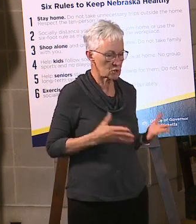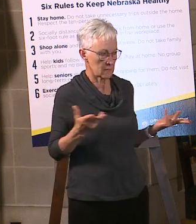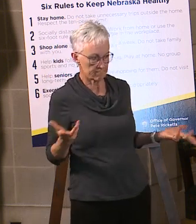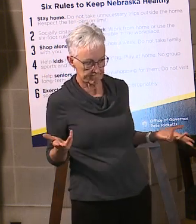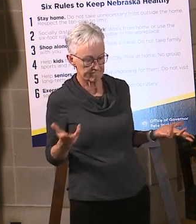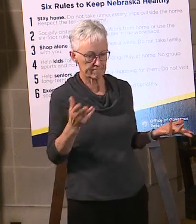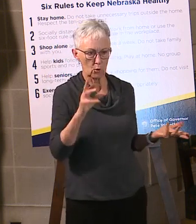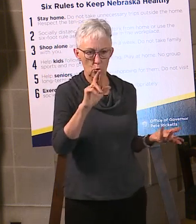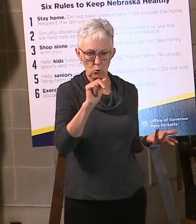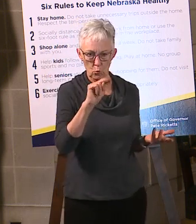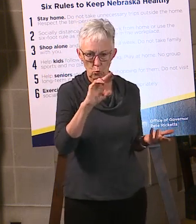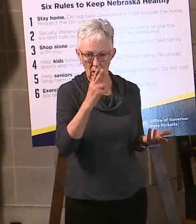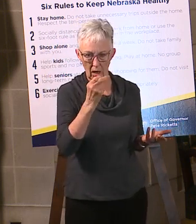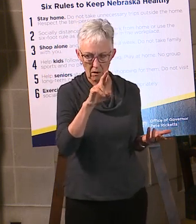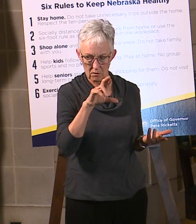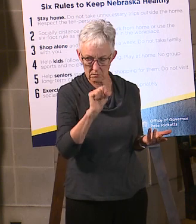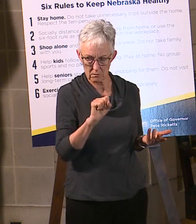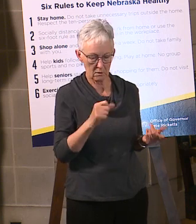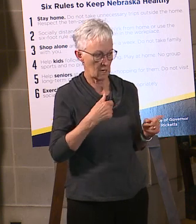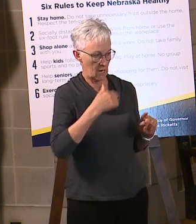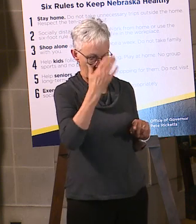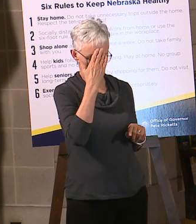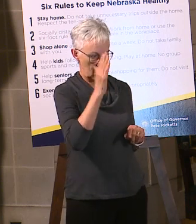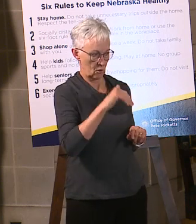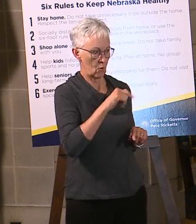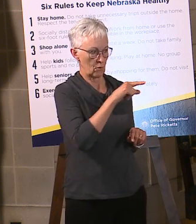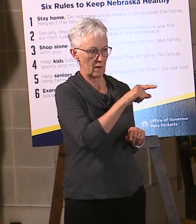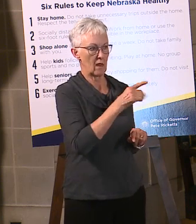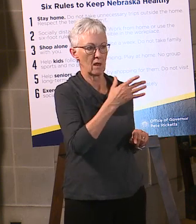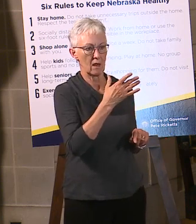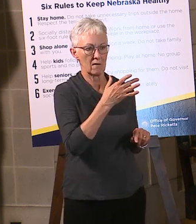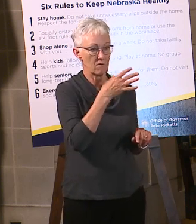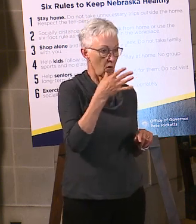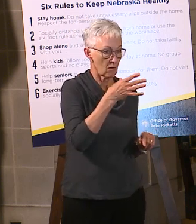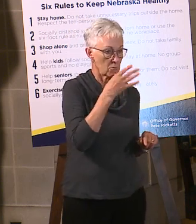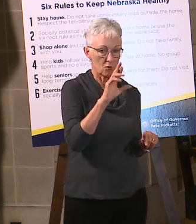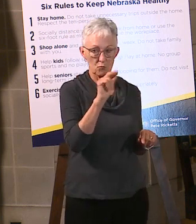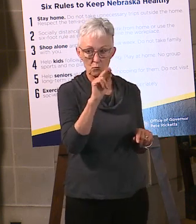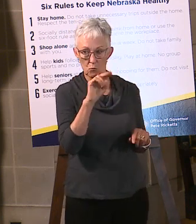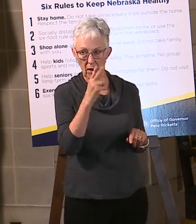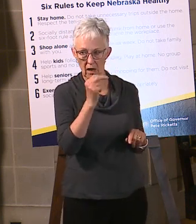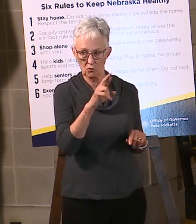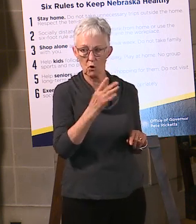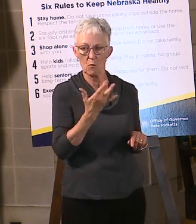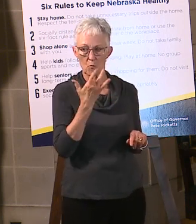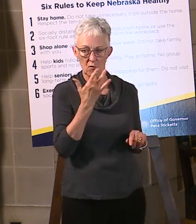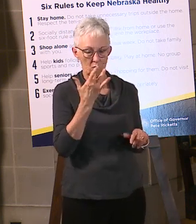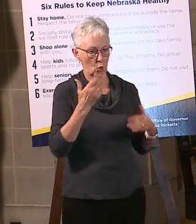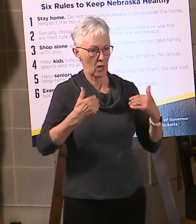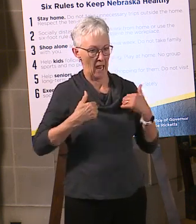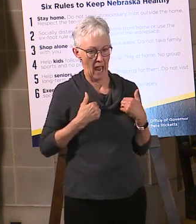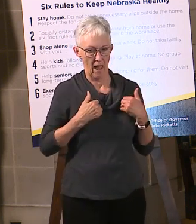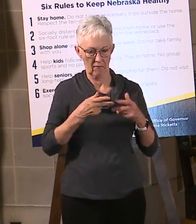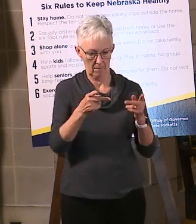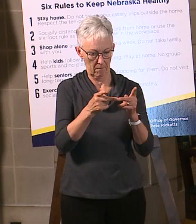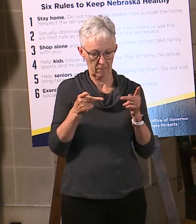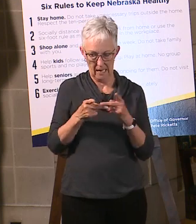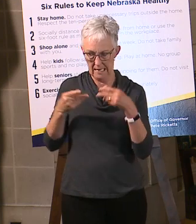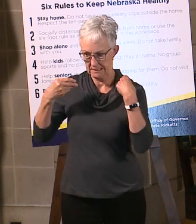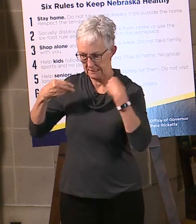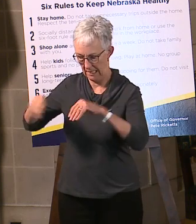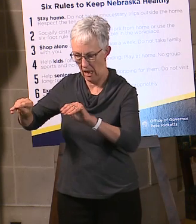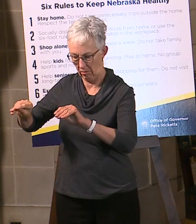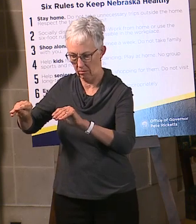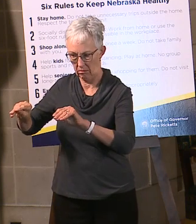our farmers and ranchers would much rather have a market to be able to sell their goods into rather than be able to, rather than getting government relief programs.